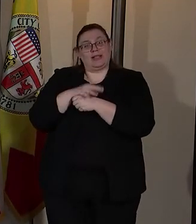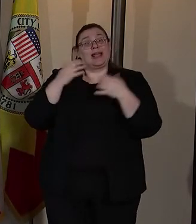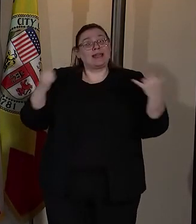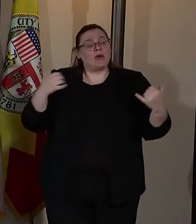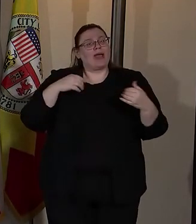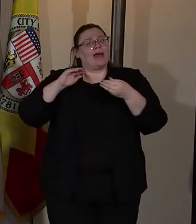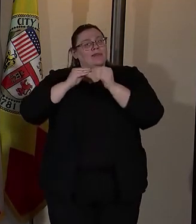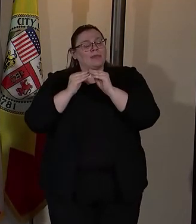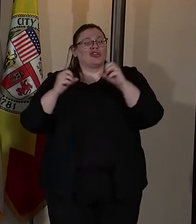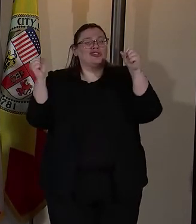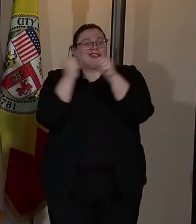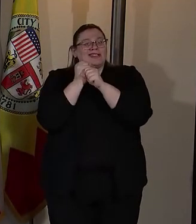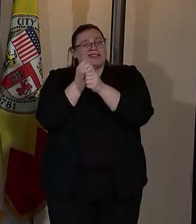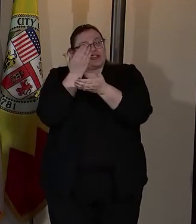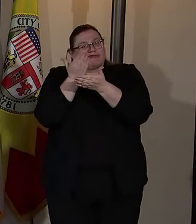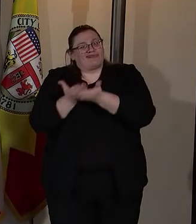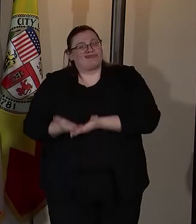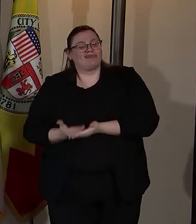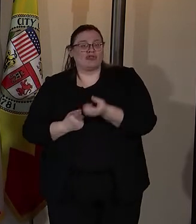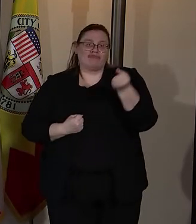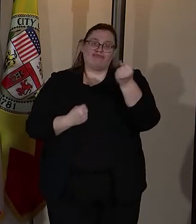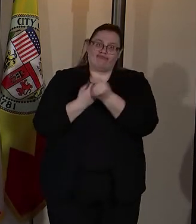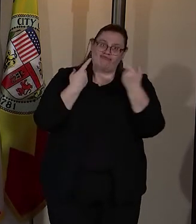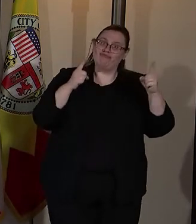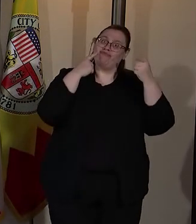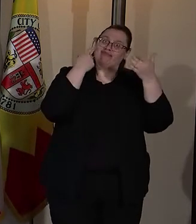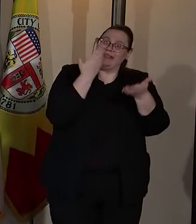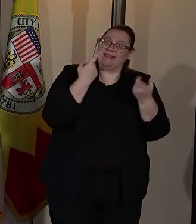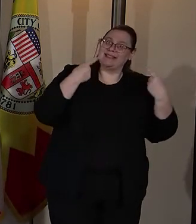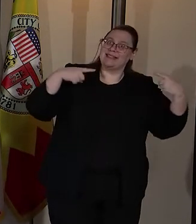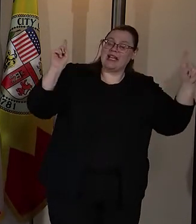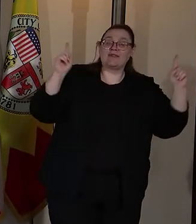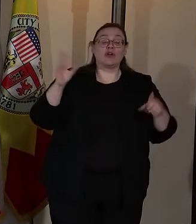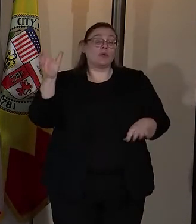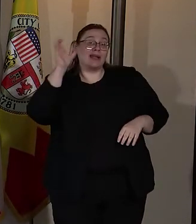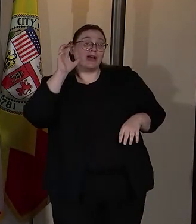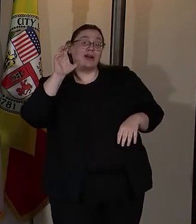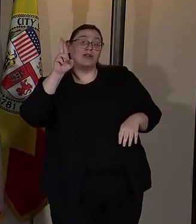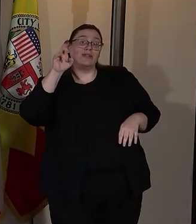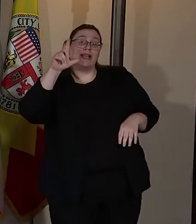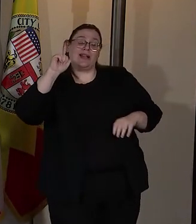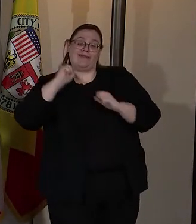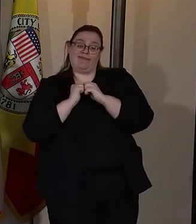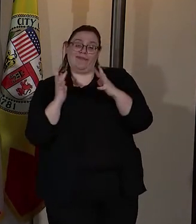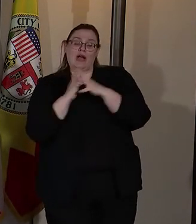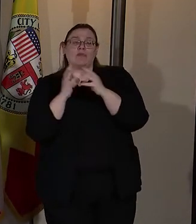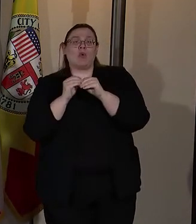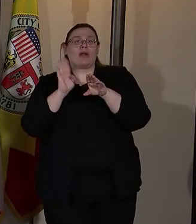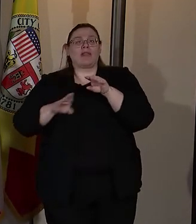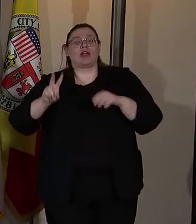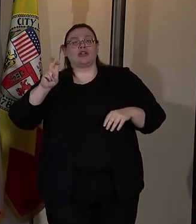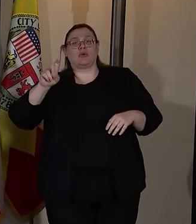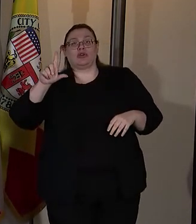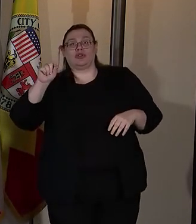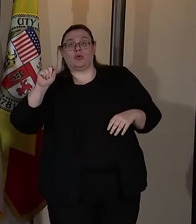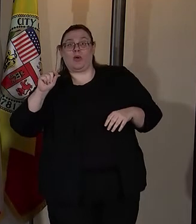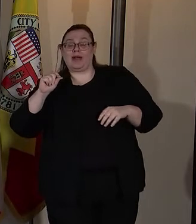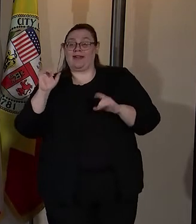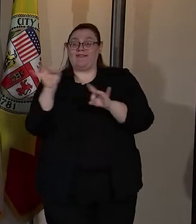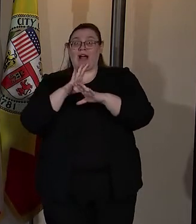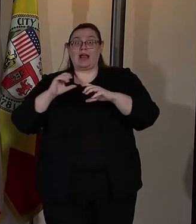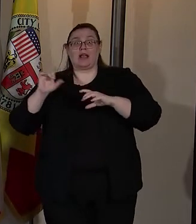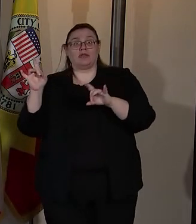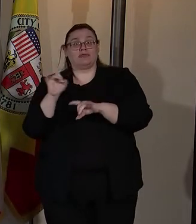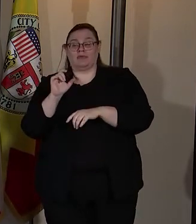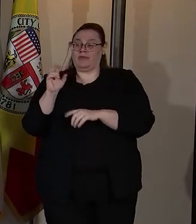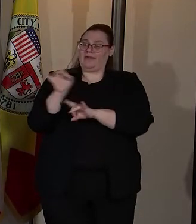data to back up its success. You'll hear but UCLA found that more than 220 violent crimes were prevented in CSP zones in